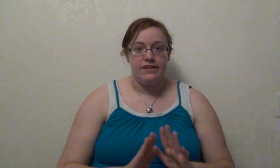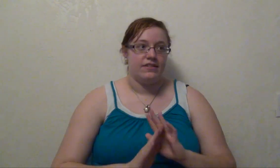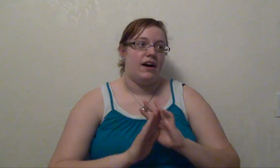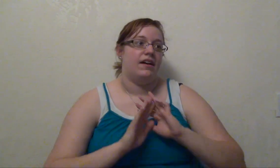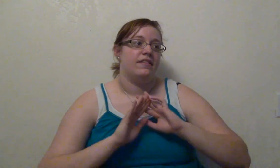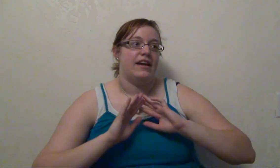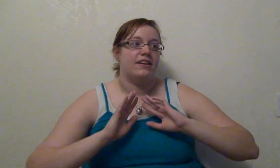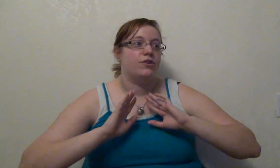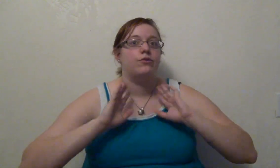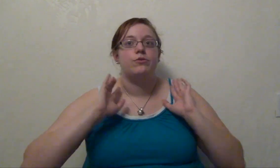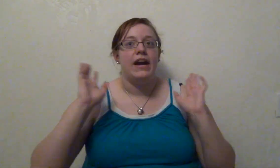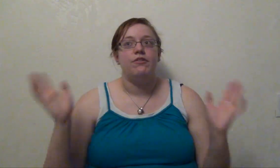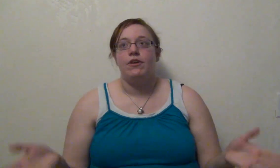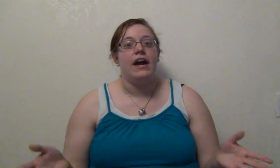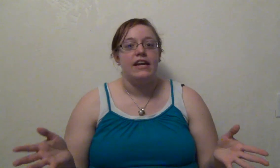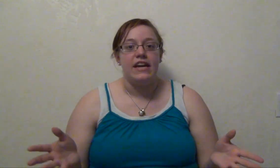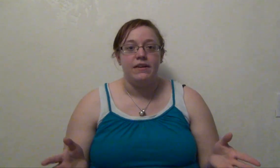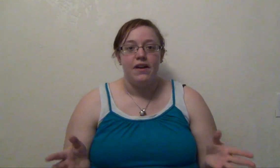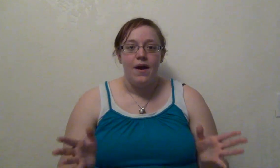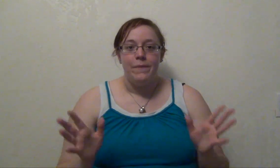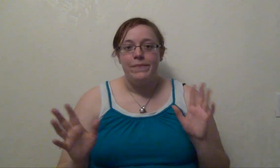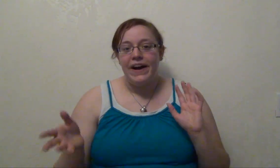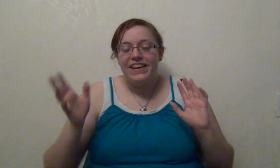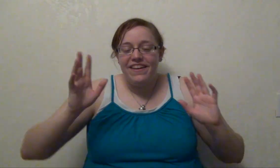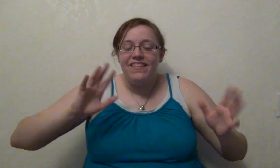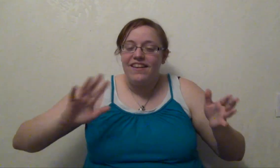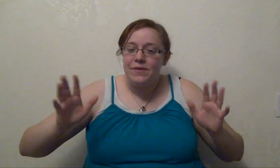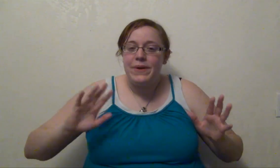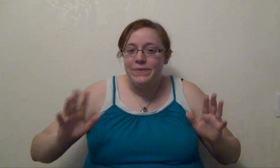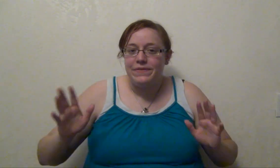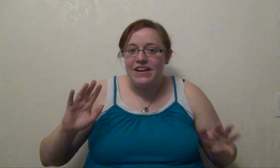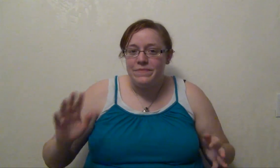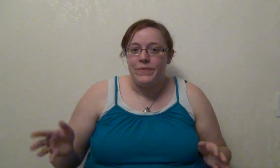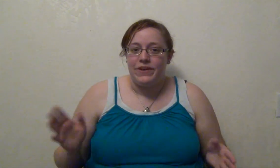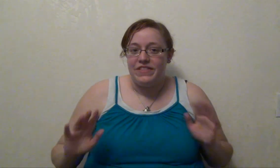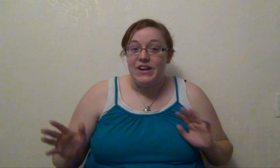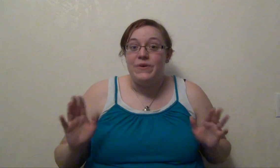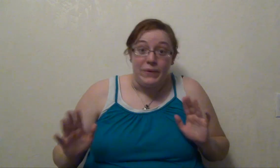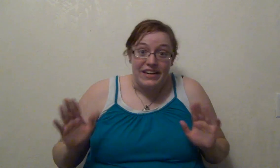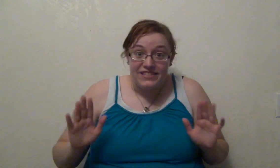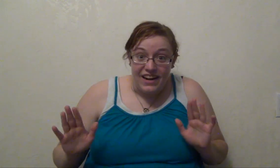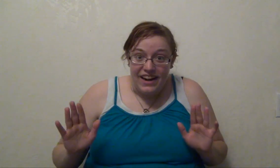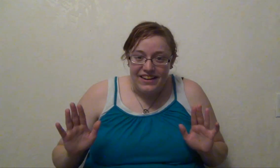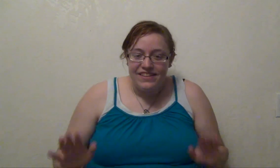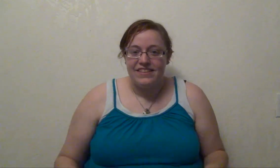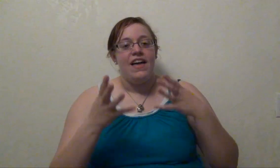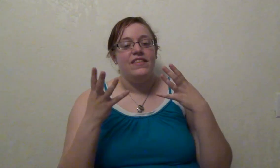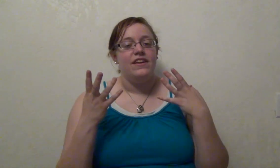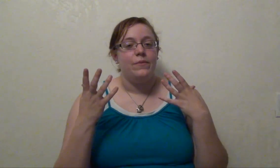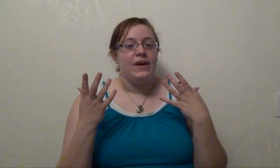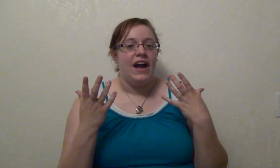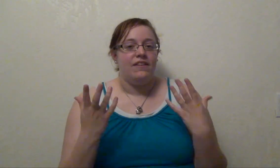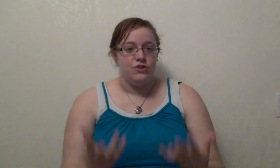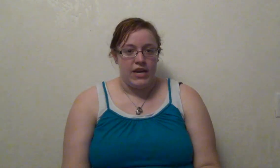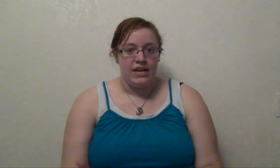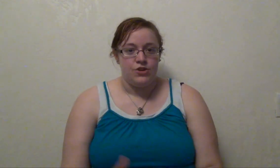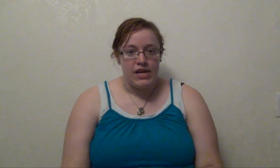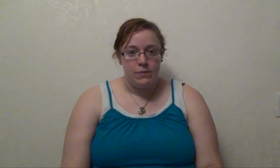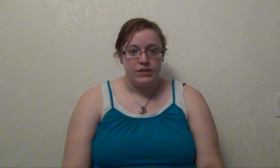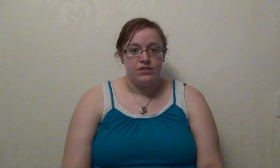He's got like great writing, but a lot of people find him more on the annoying side. And then we have Jenny. Jenny wants